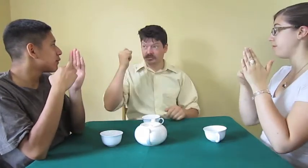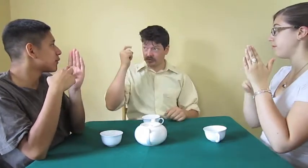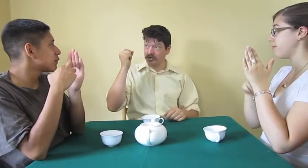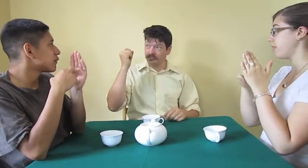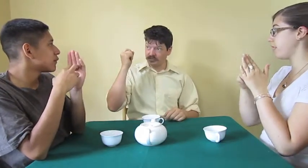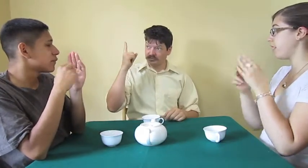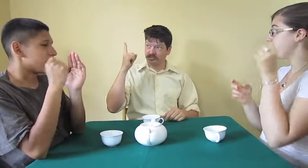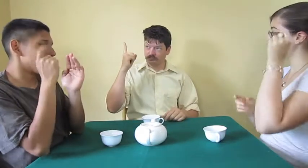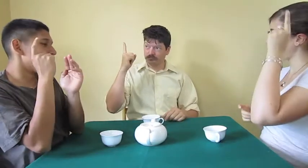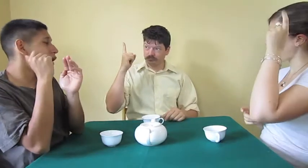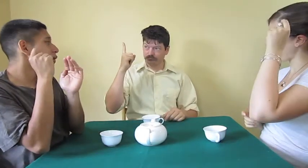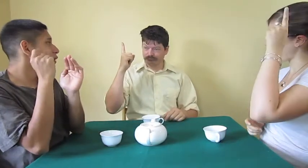Start obvious. Start obvious.